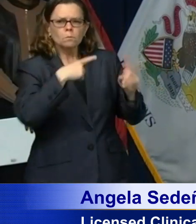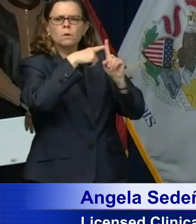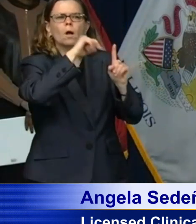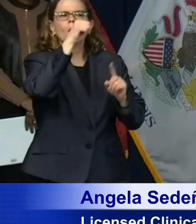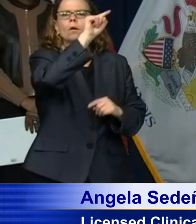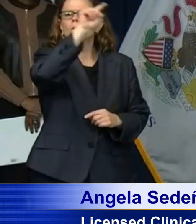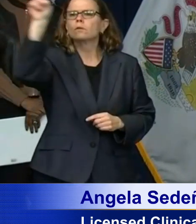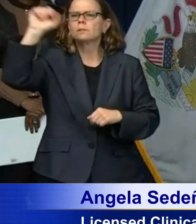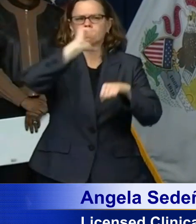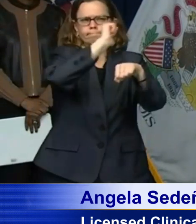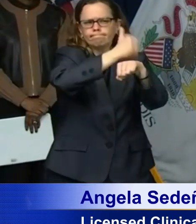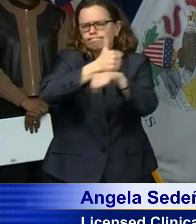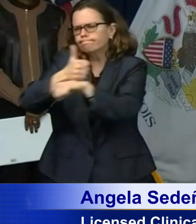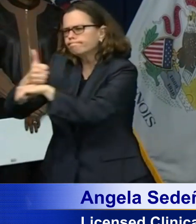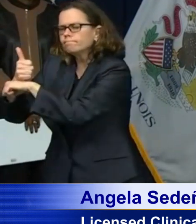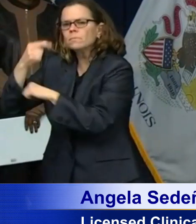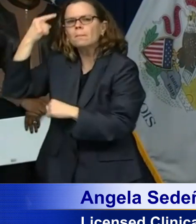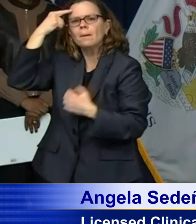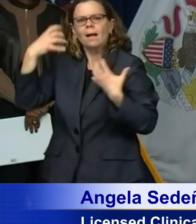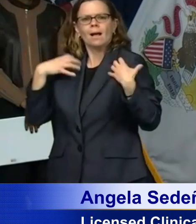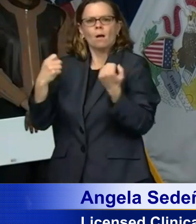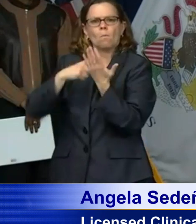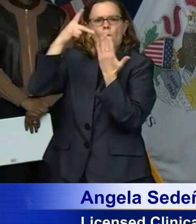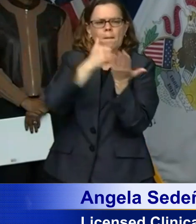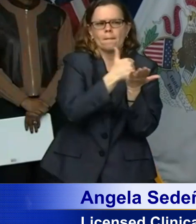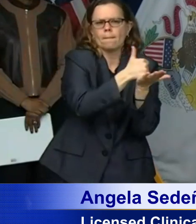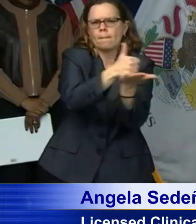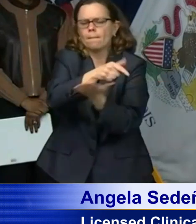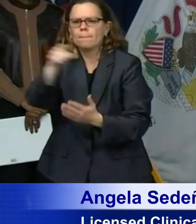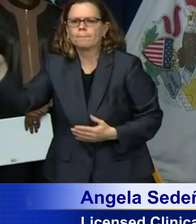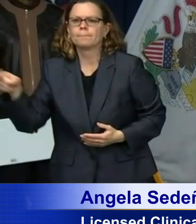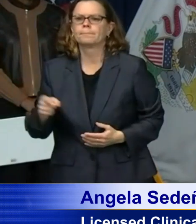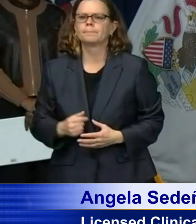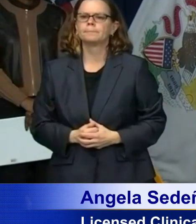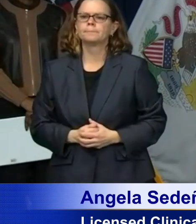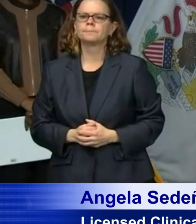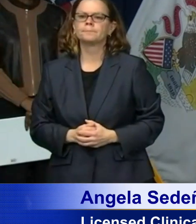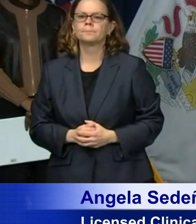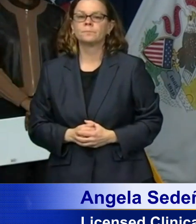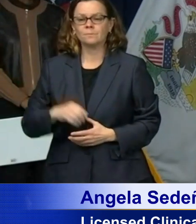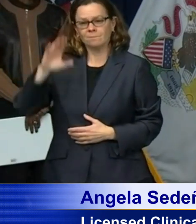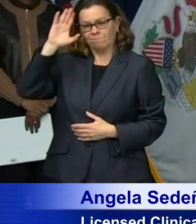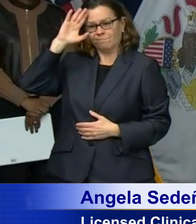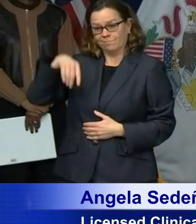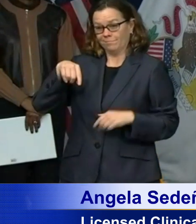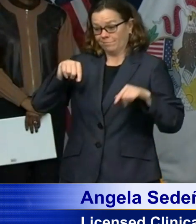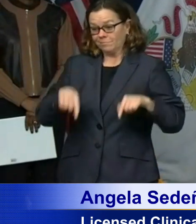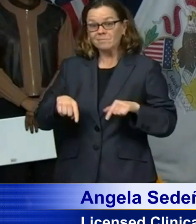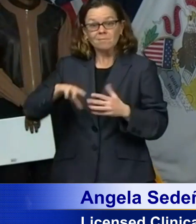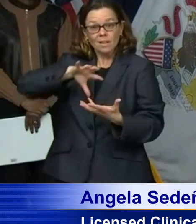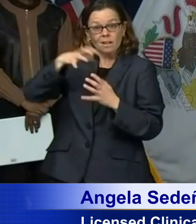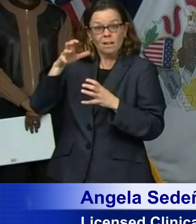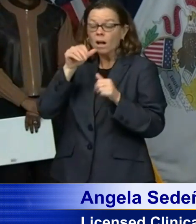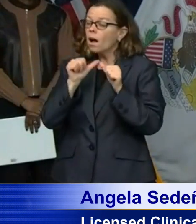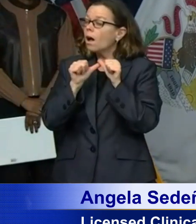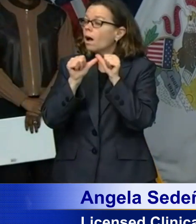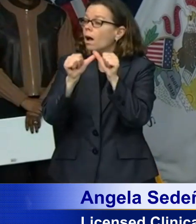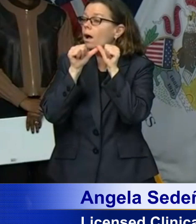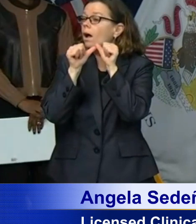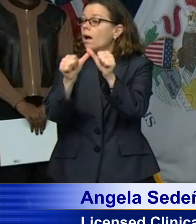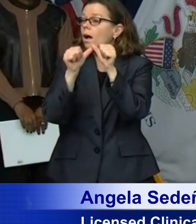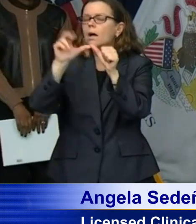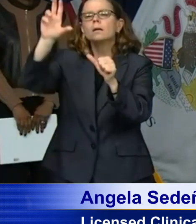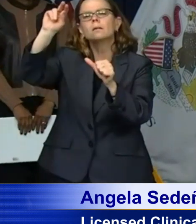-at-home order is temporary necessary and filled with challenges but we are coming together in unprecedented